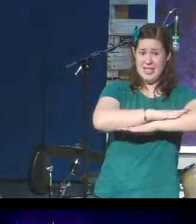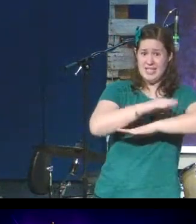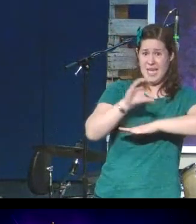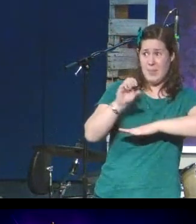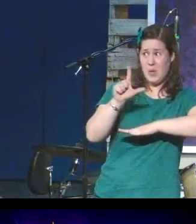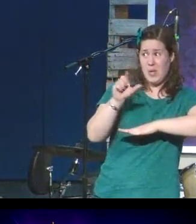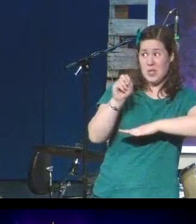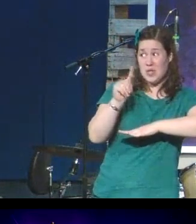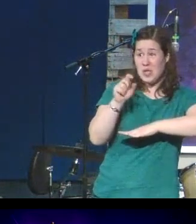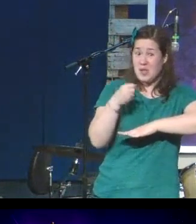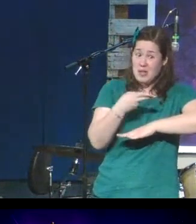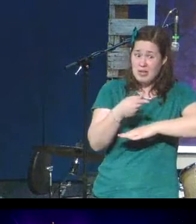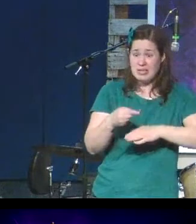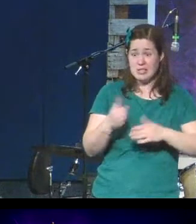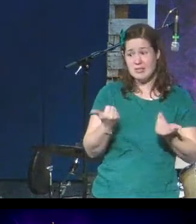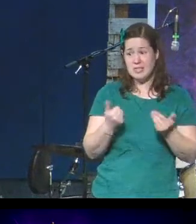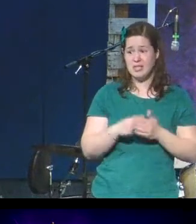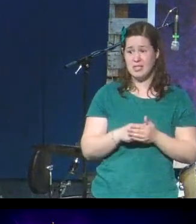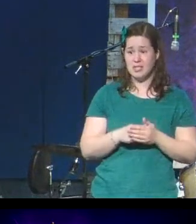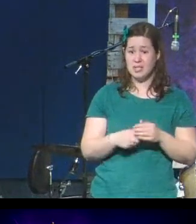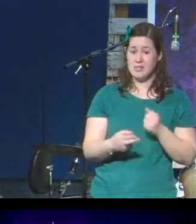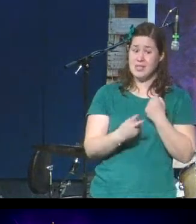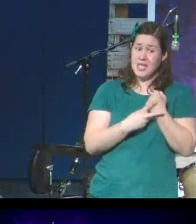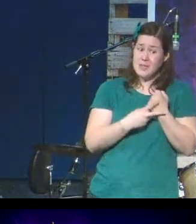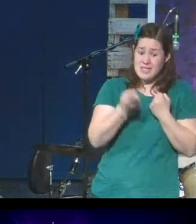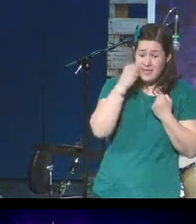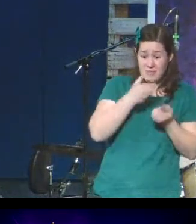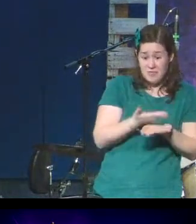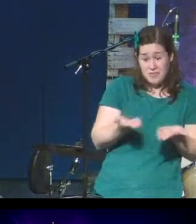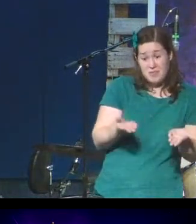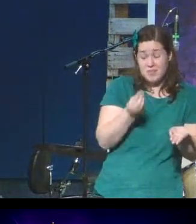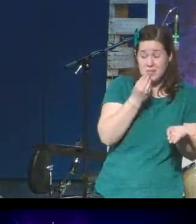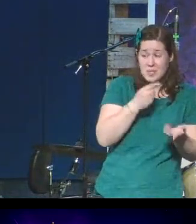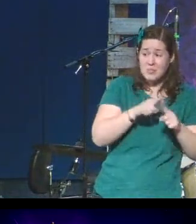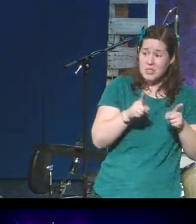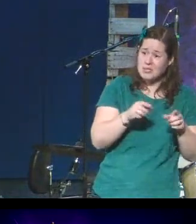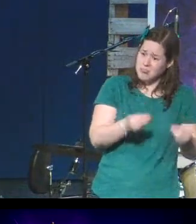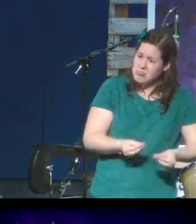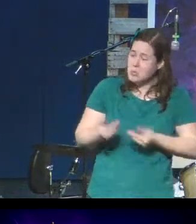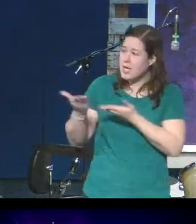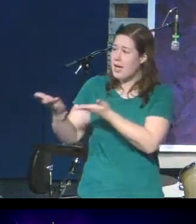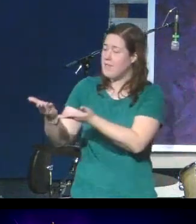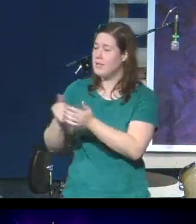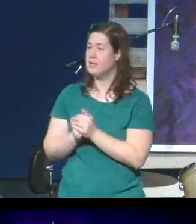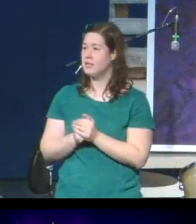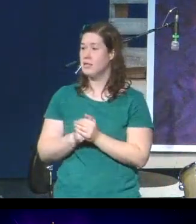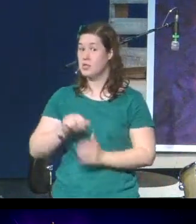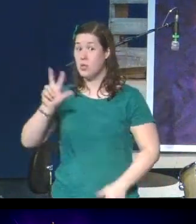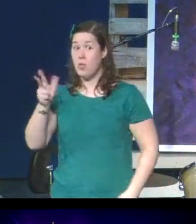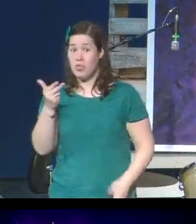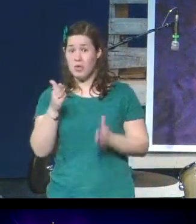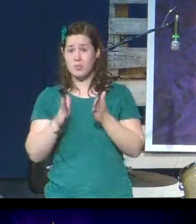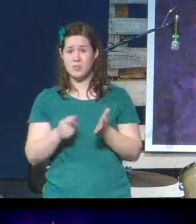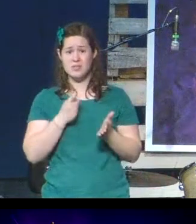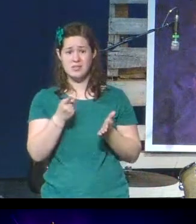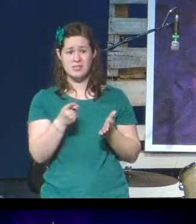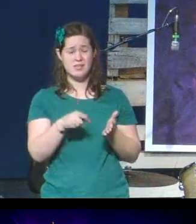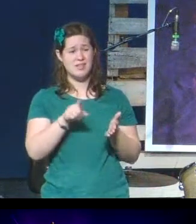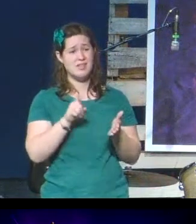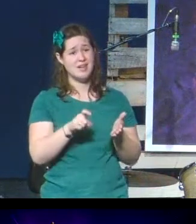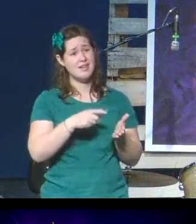saving it for this meal, but I suppose you can have it. A third person comes and says, I just need someone to talk to.